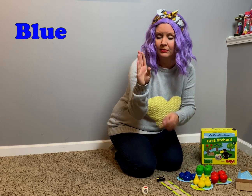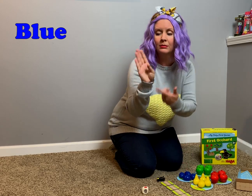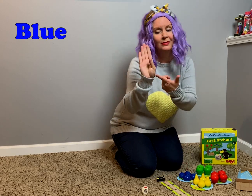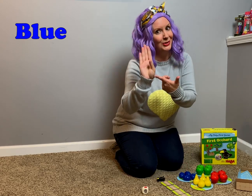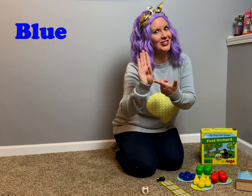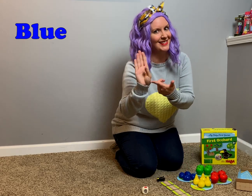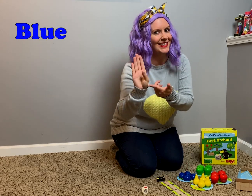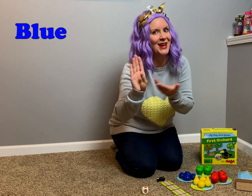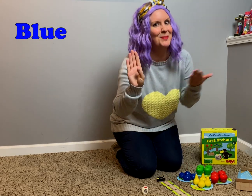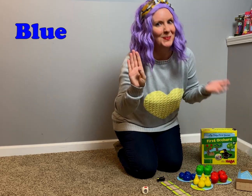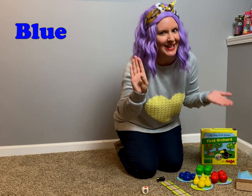which is the letter B.